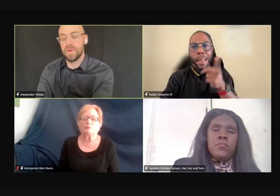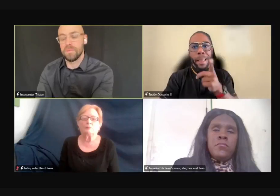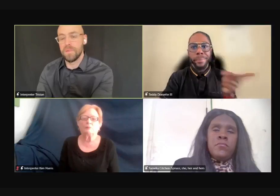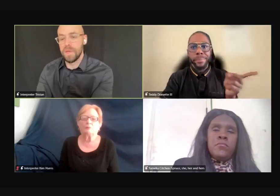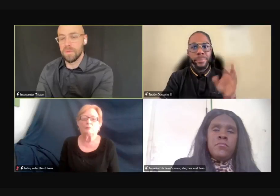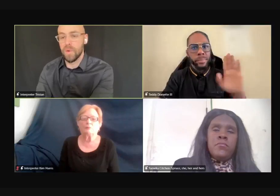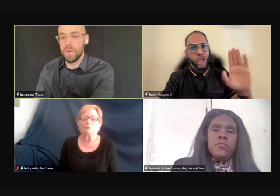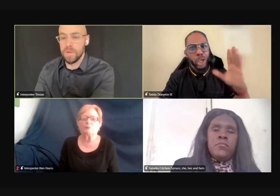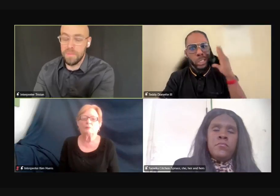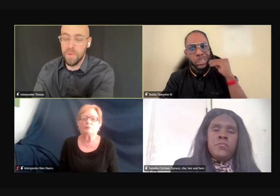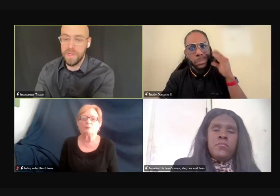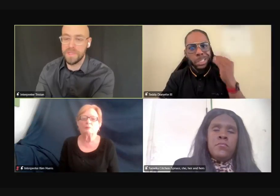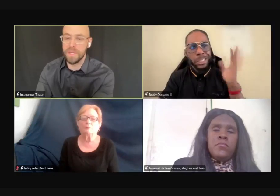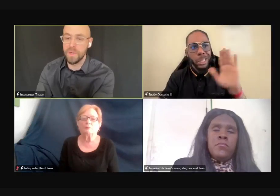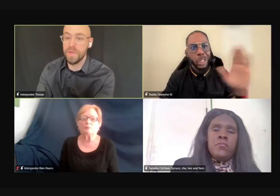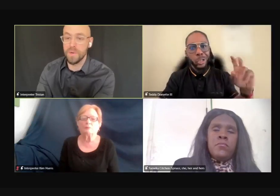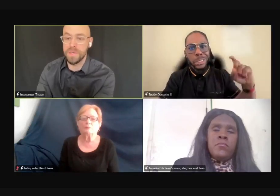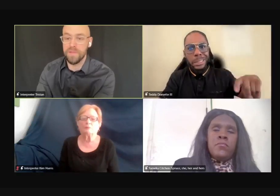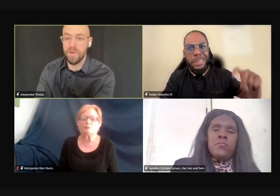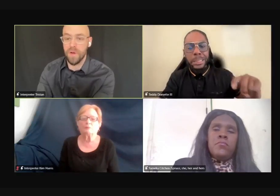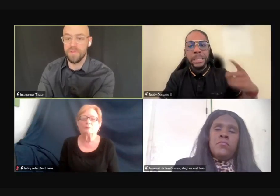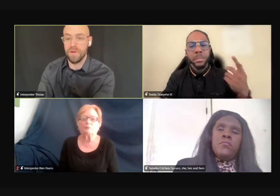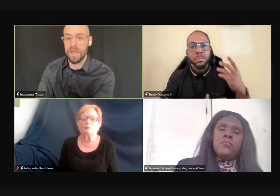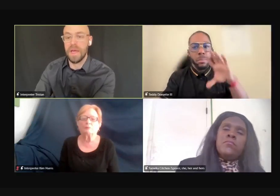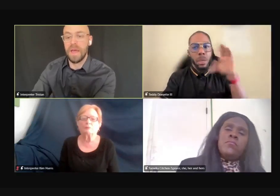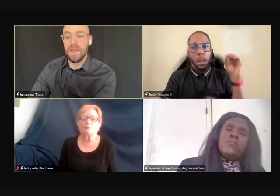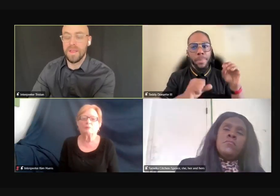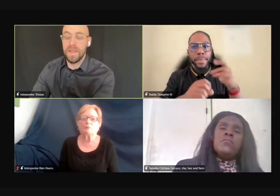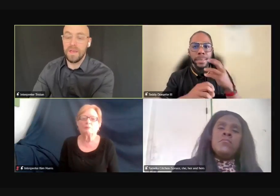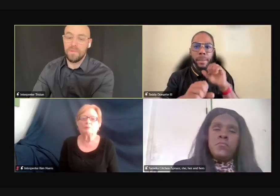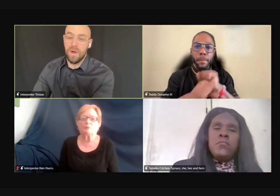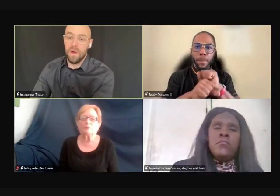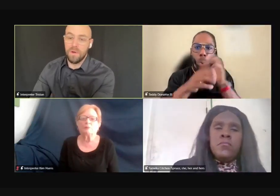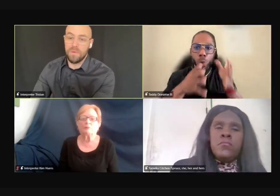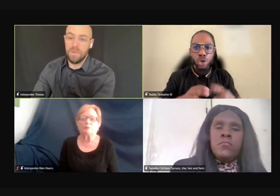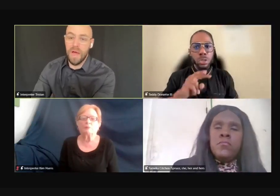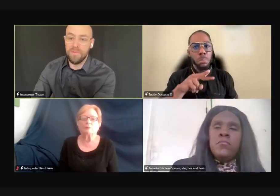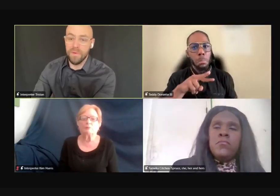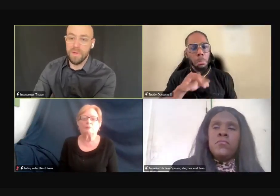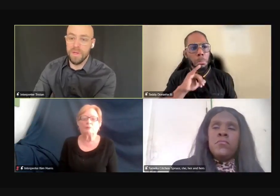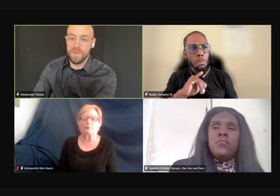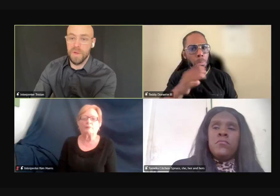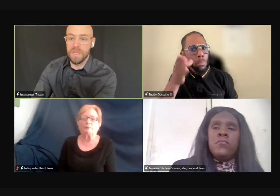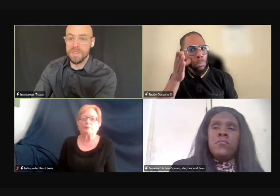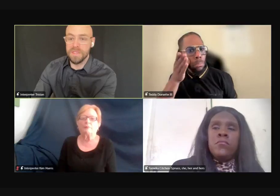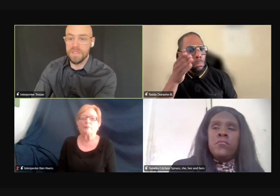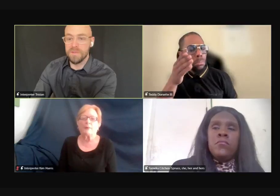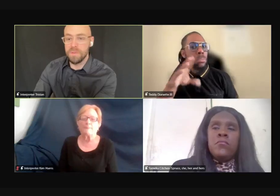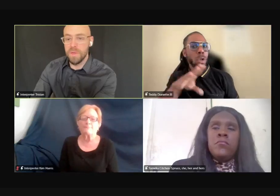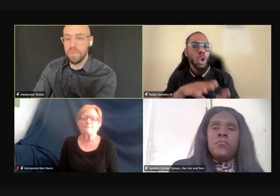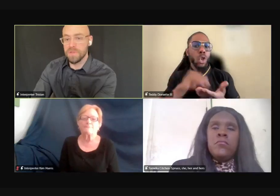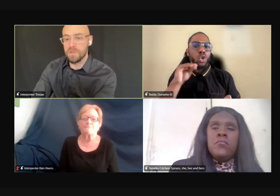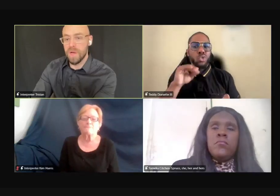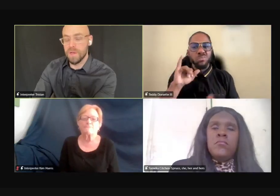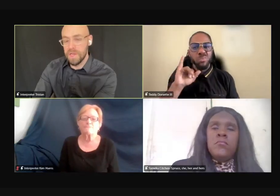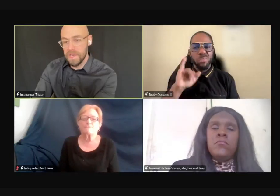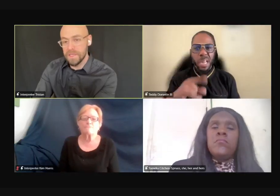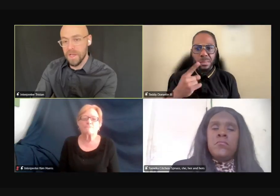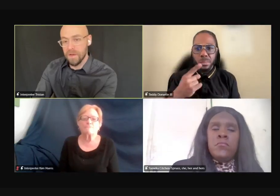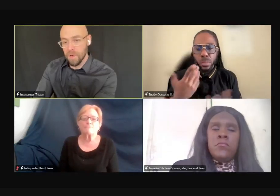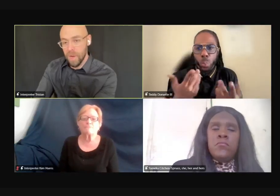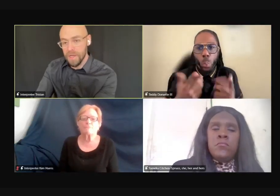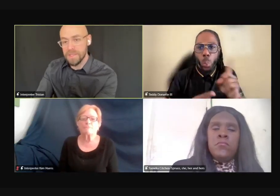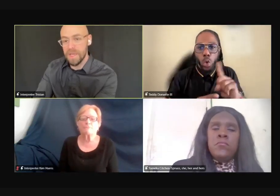to the, the employee, employees, including who are deaf and hard of hearing, that they are thoughtful and responsive to people's, uh,